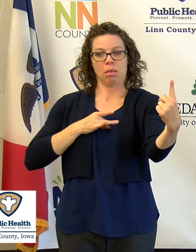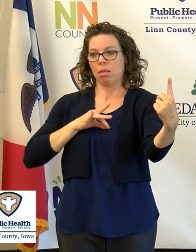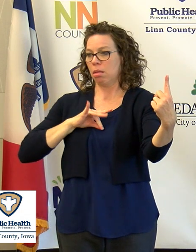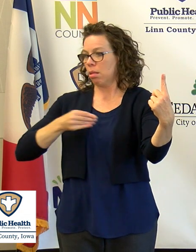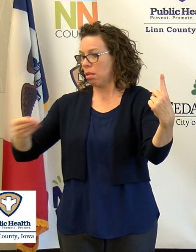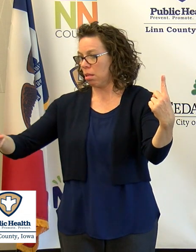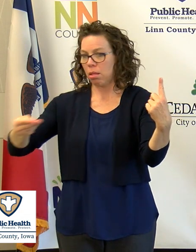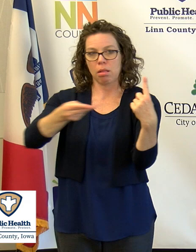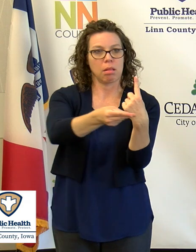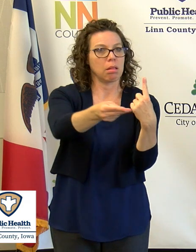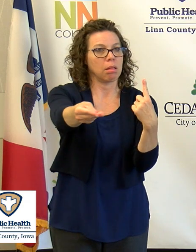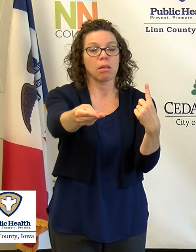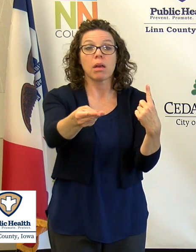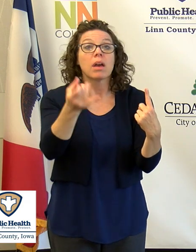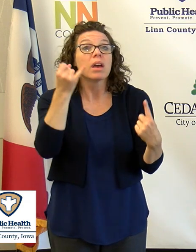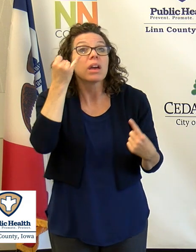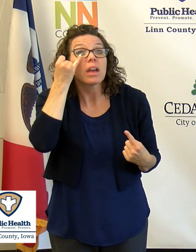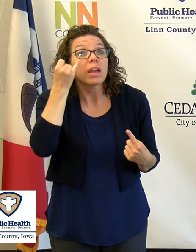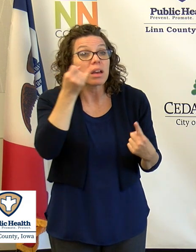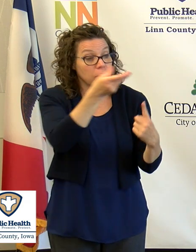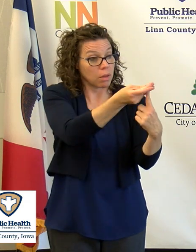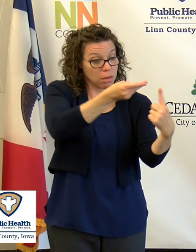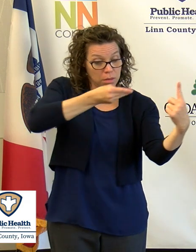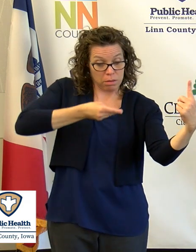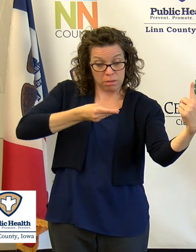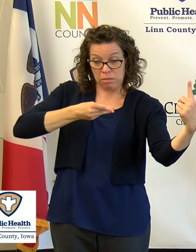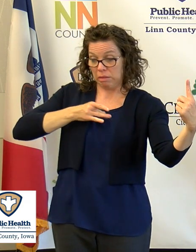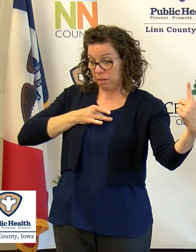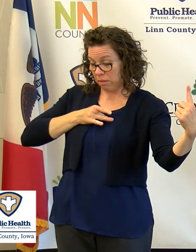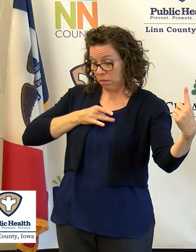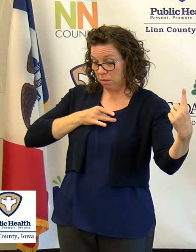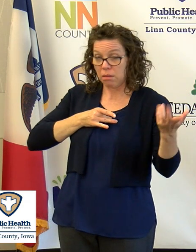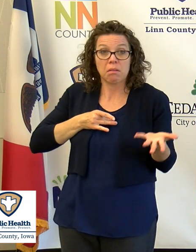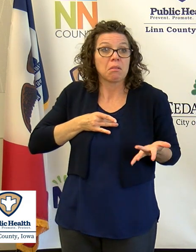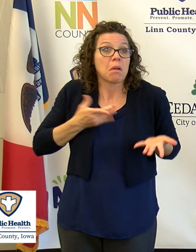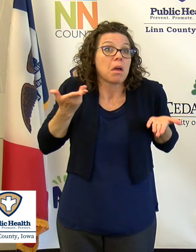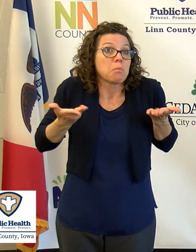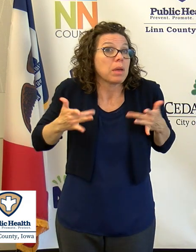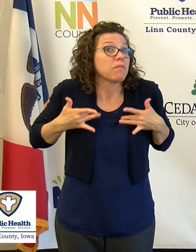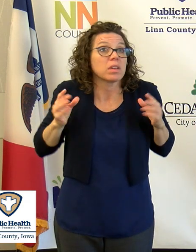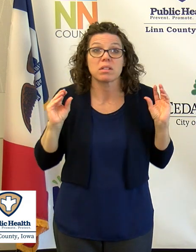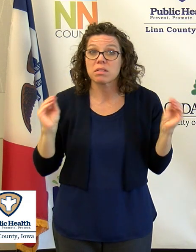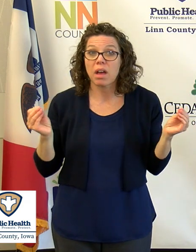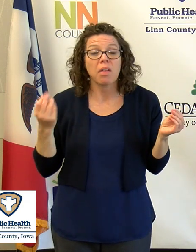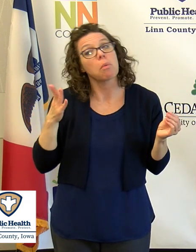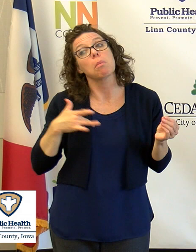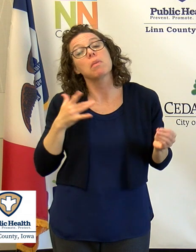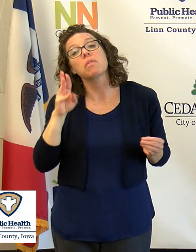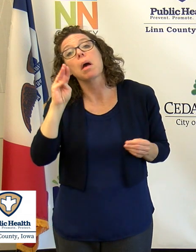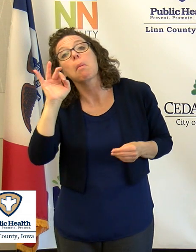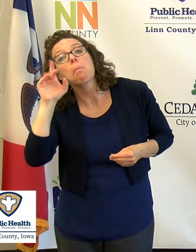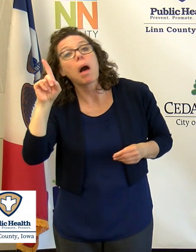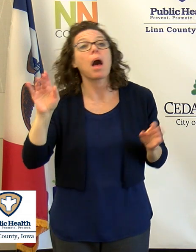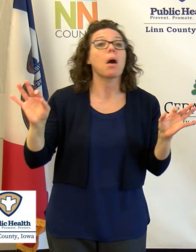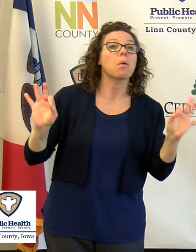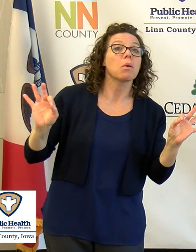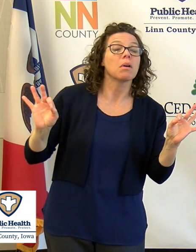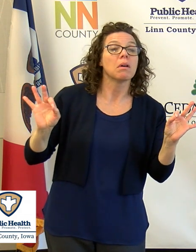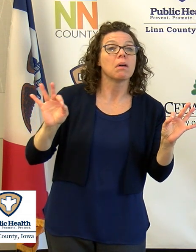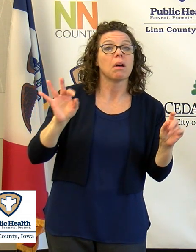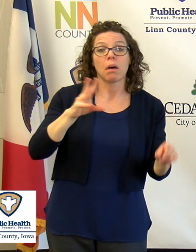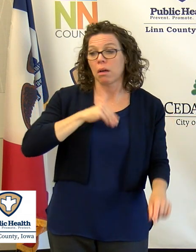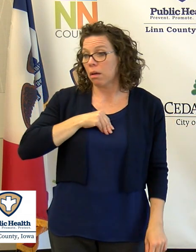you may have no symptoms or very mild symptoms. There are people you will expose unknowingly